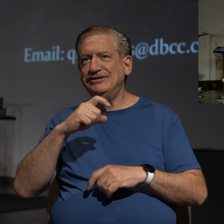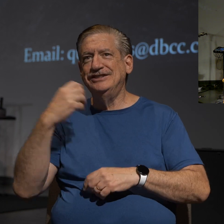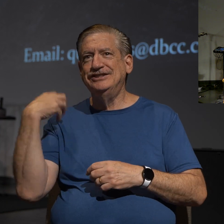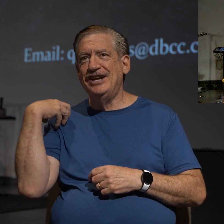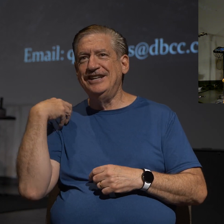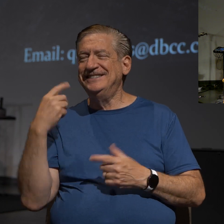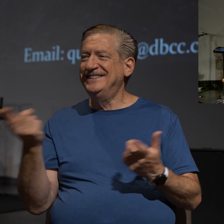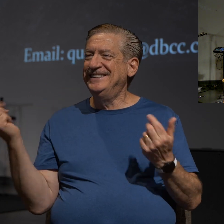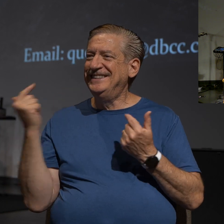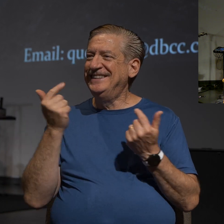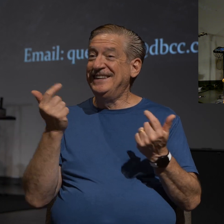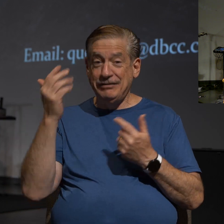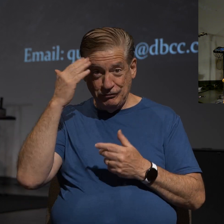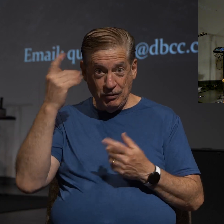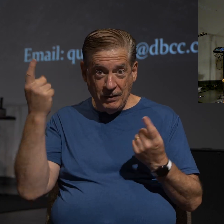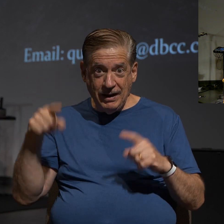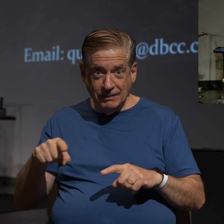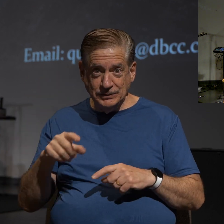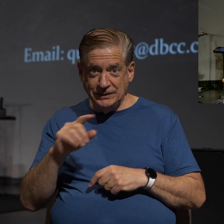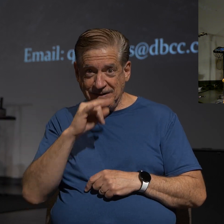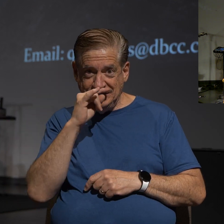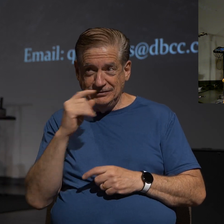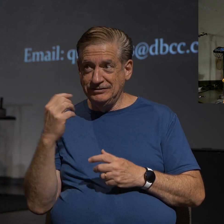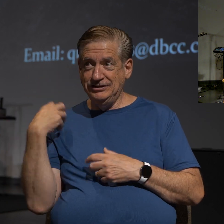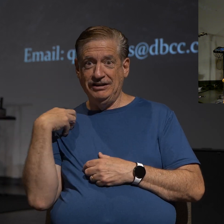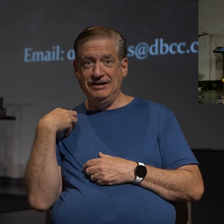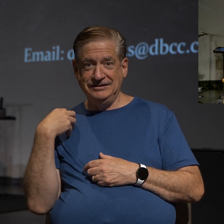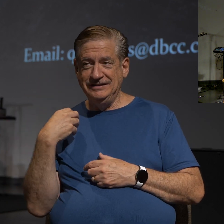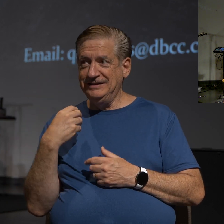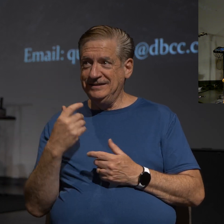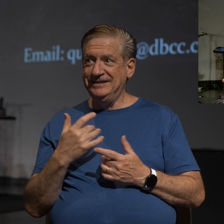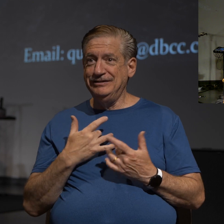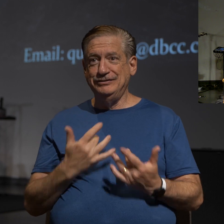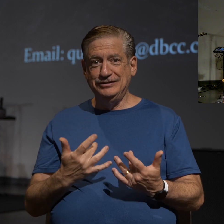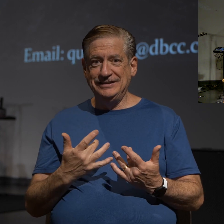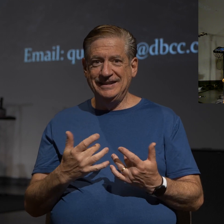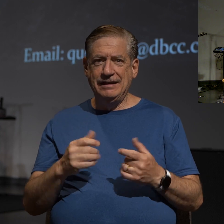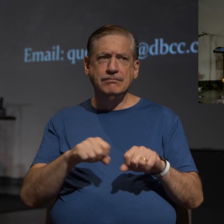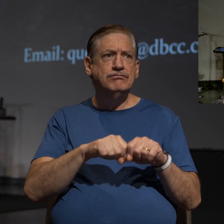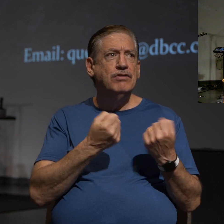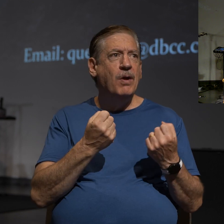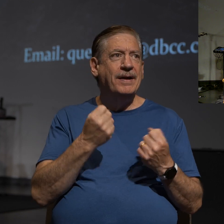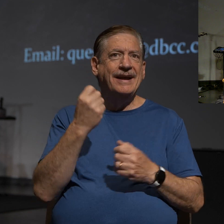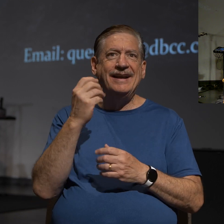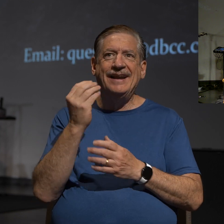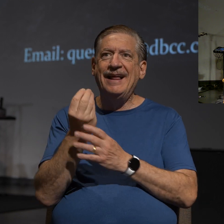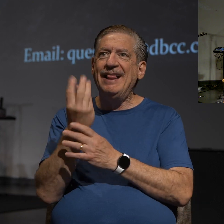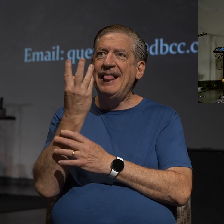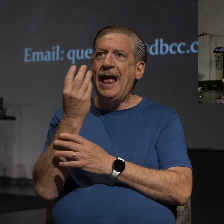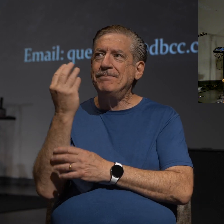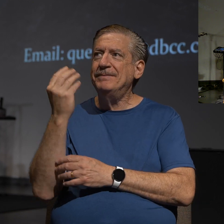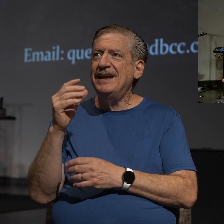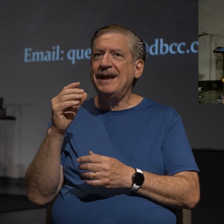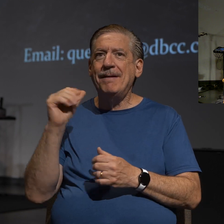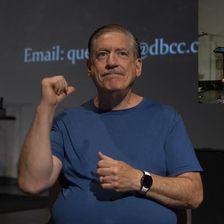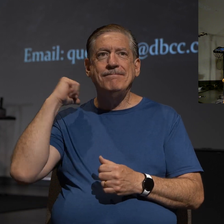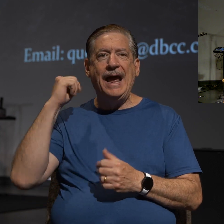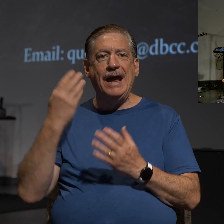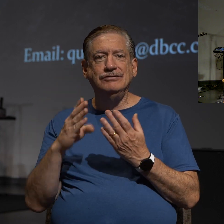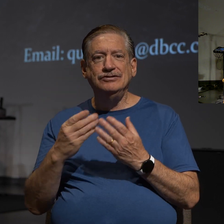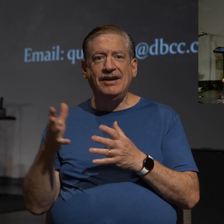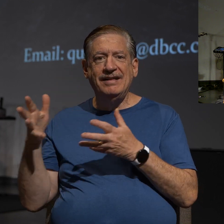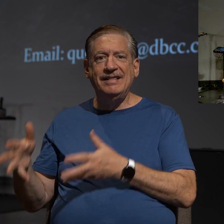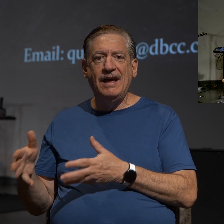And you know what happens when the kids are in charge. Usually, there's a broken lamp. A back door is left open.